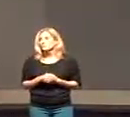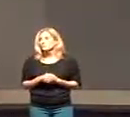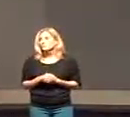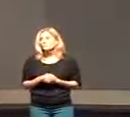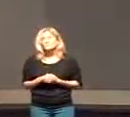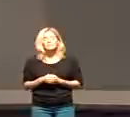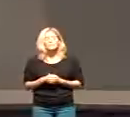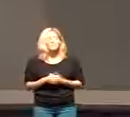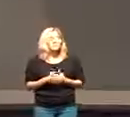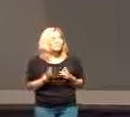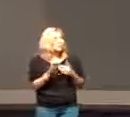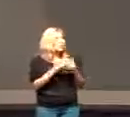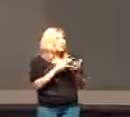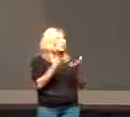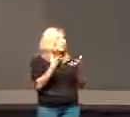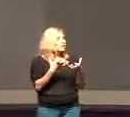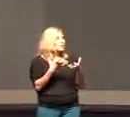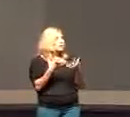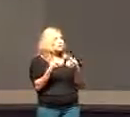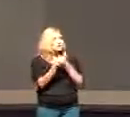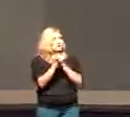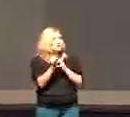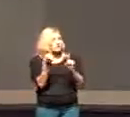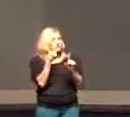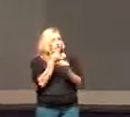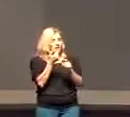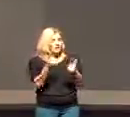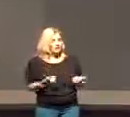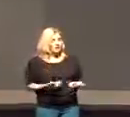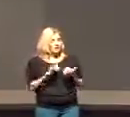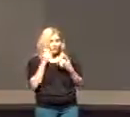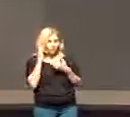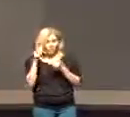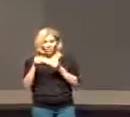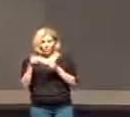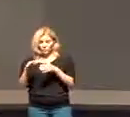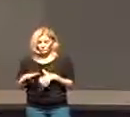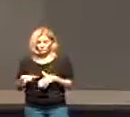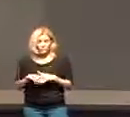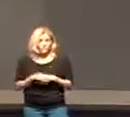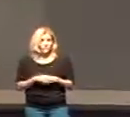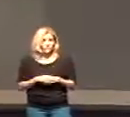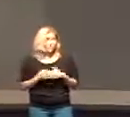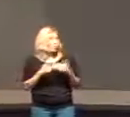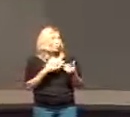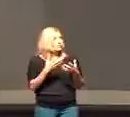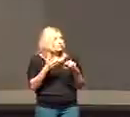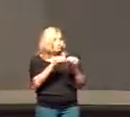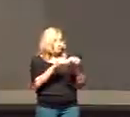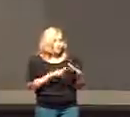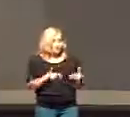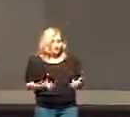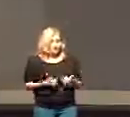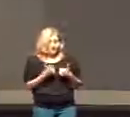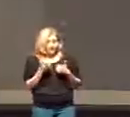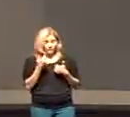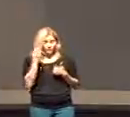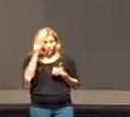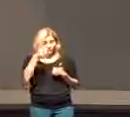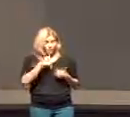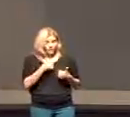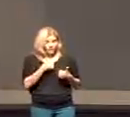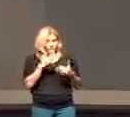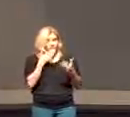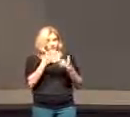Jesus says whoever wants to save their life will lose it but whoever loses their life for me and for the